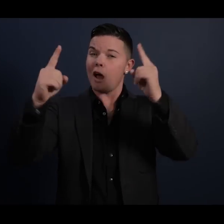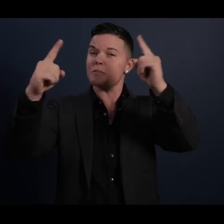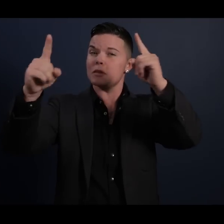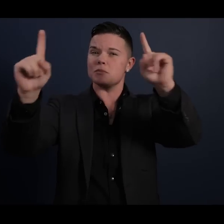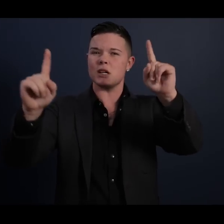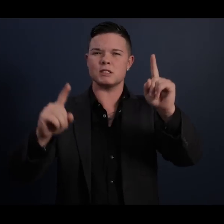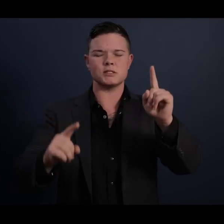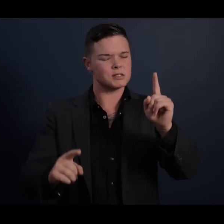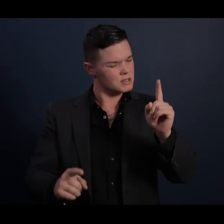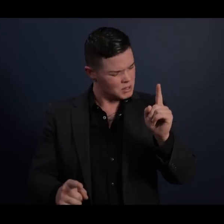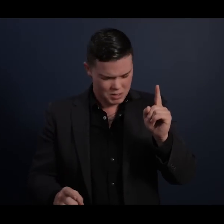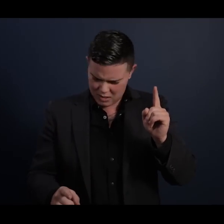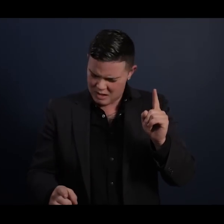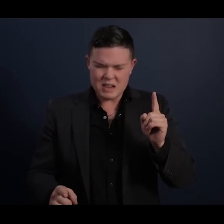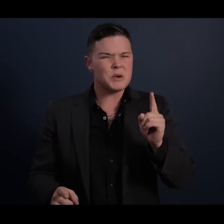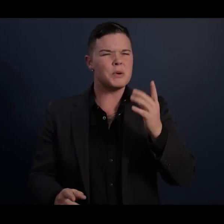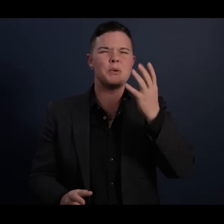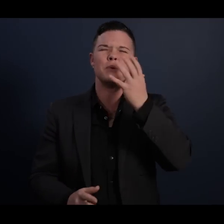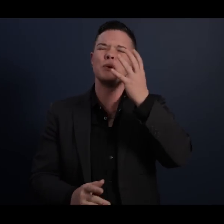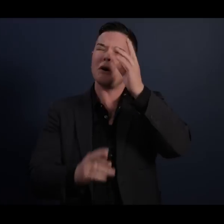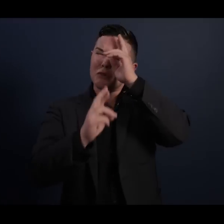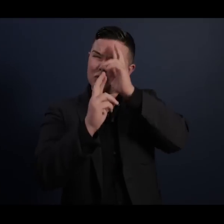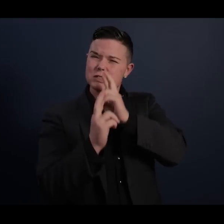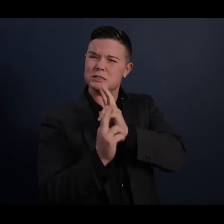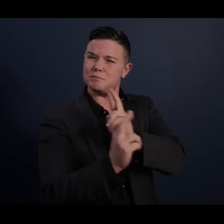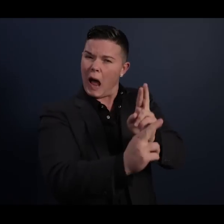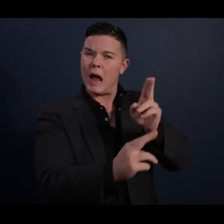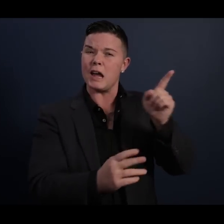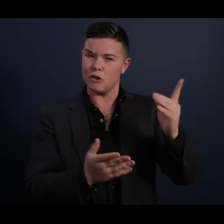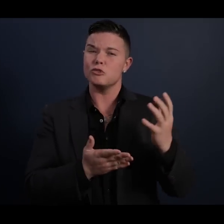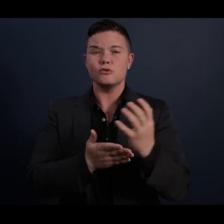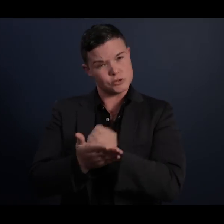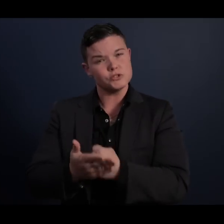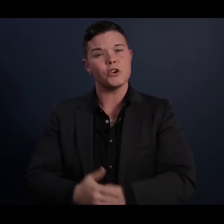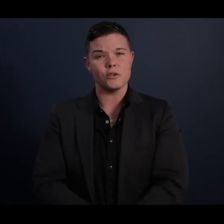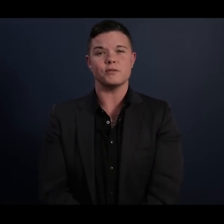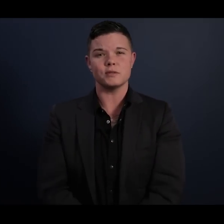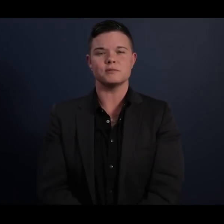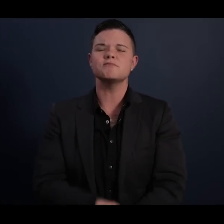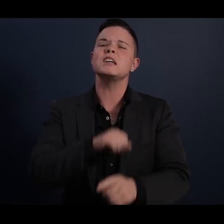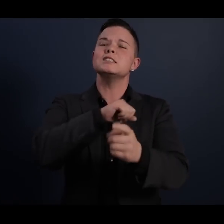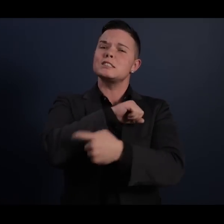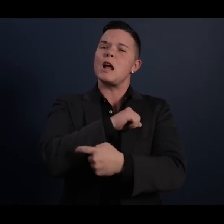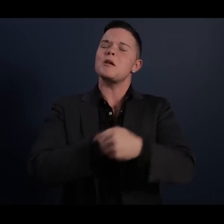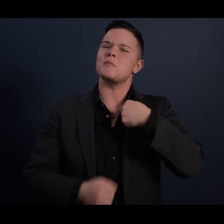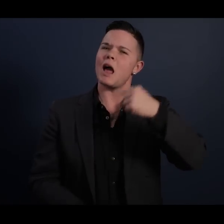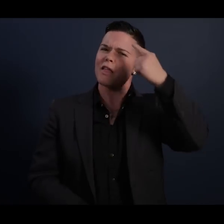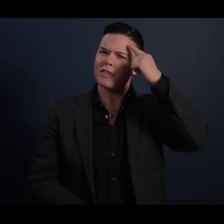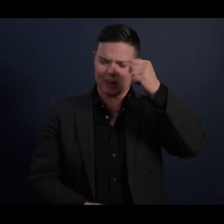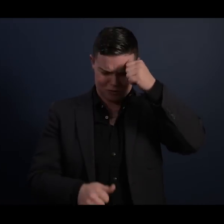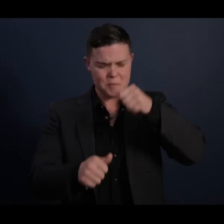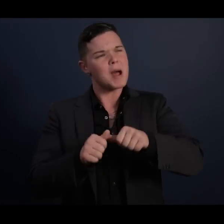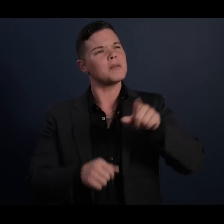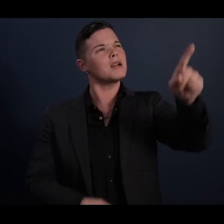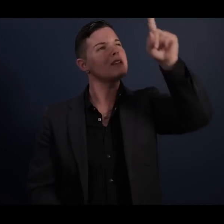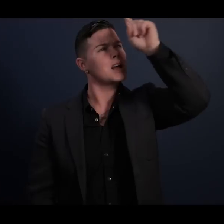adoration that he so rightly earned, it's tempting, I think, to remember Nelson Mandela as an icon,